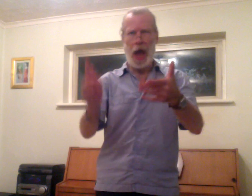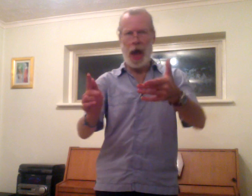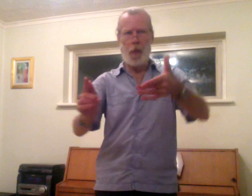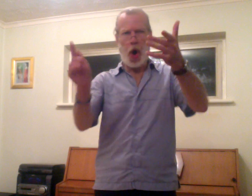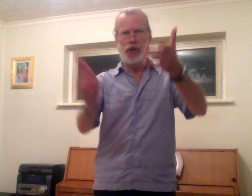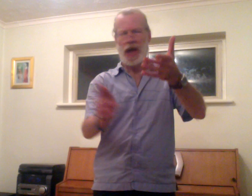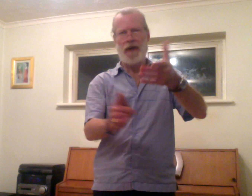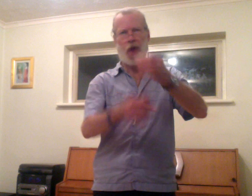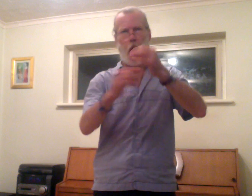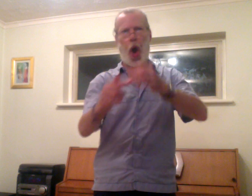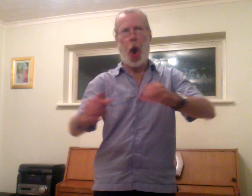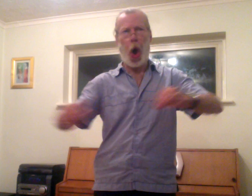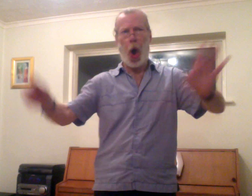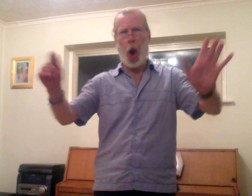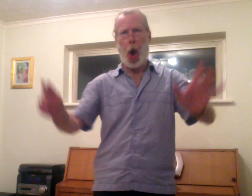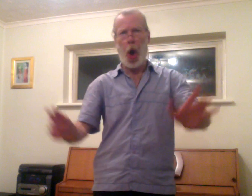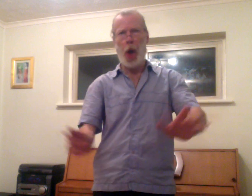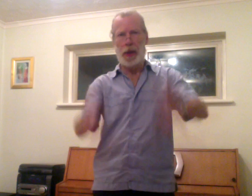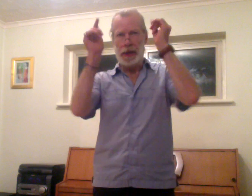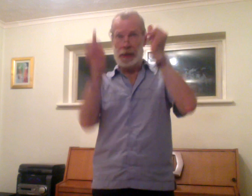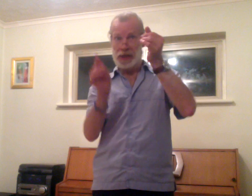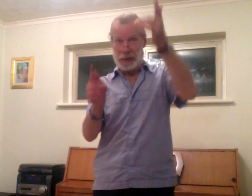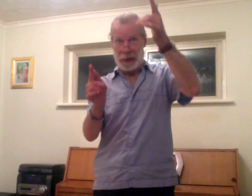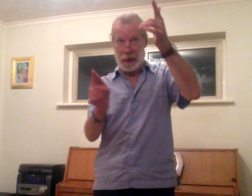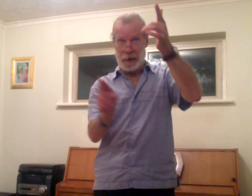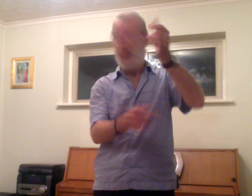water for all Ah,